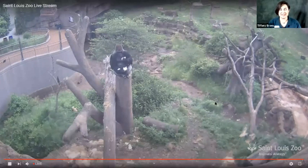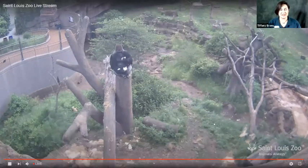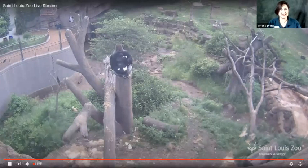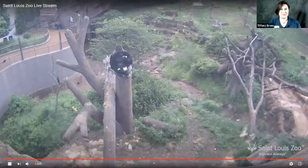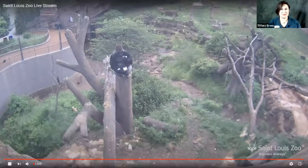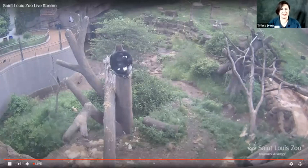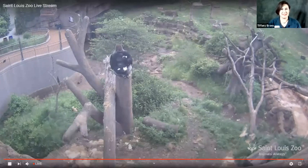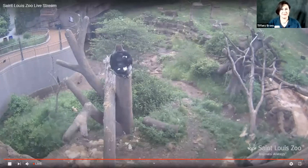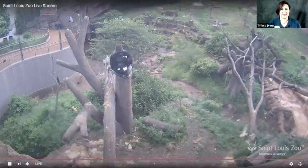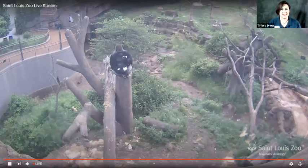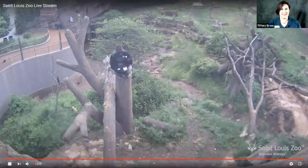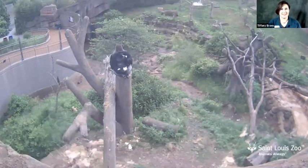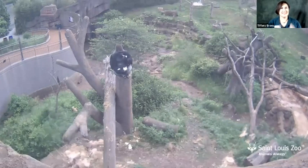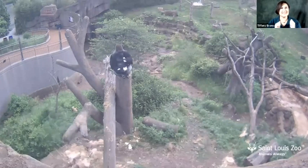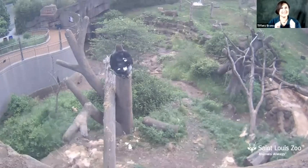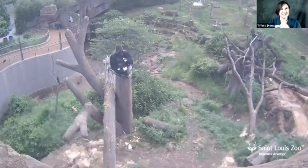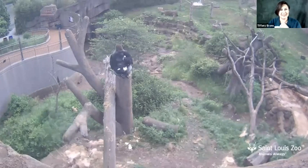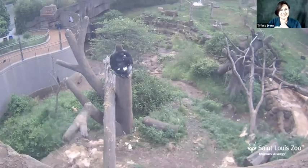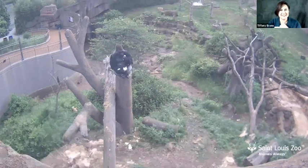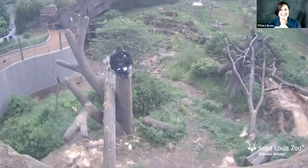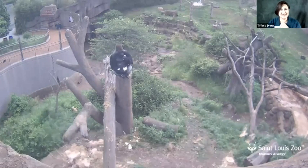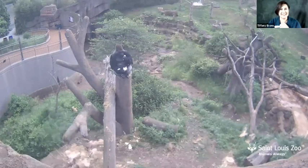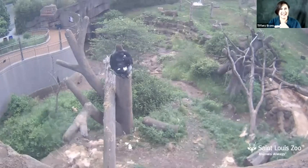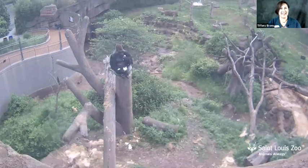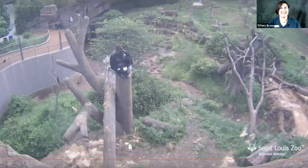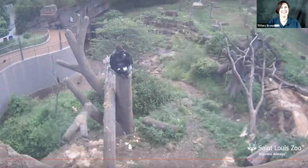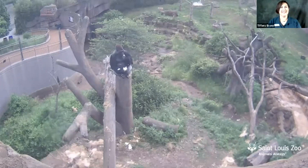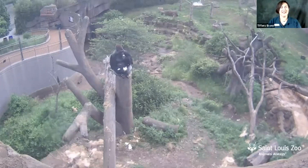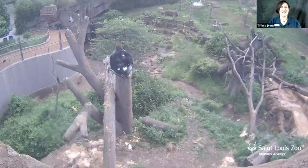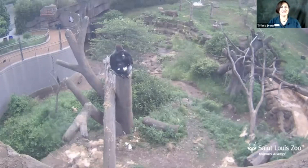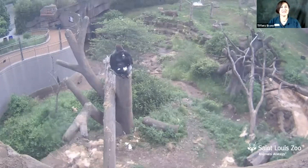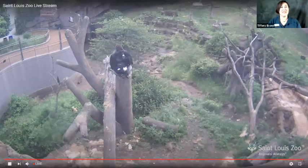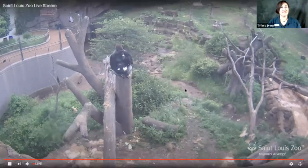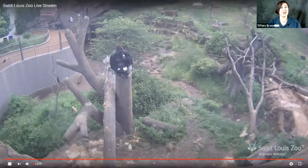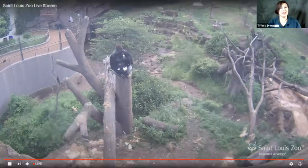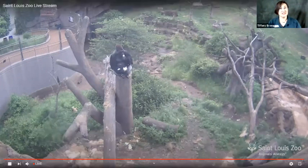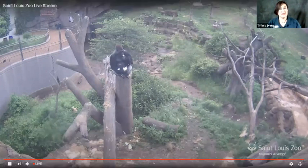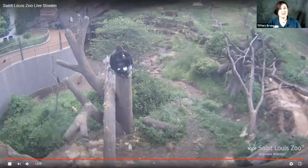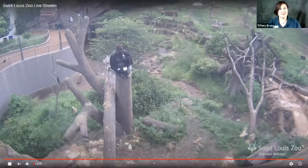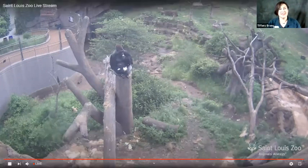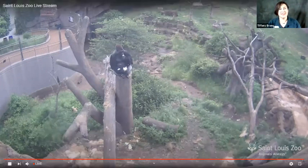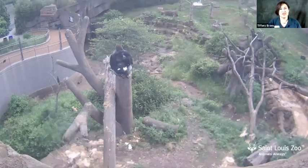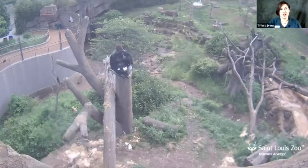differences between them. Oh isn't this exciting watching this? Look at that. So we have Jontu, Joe,